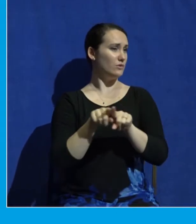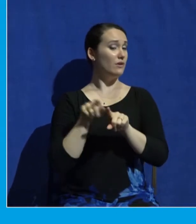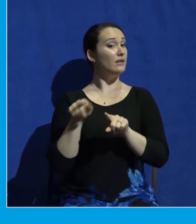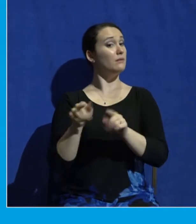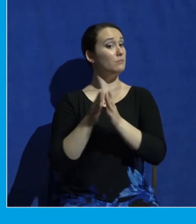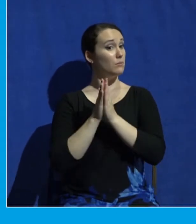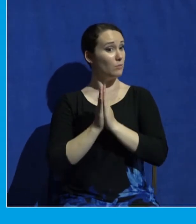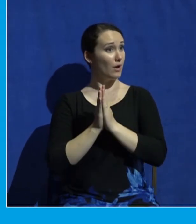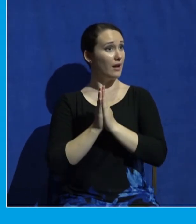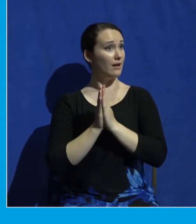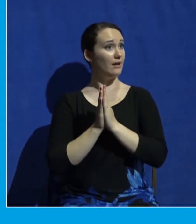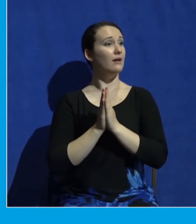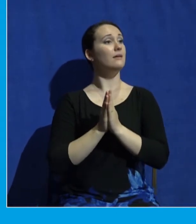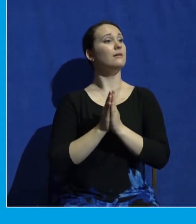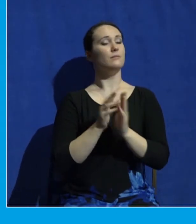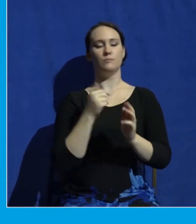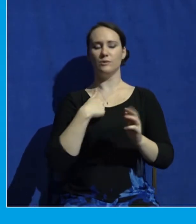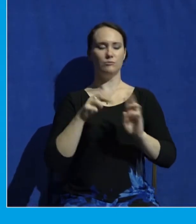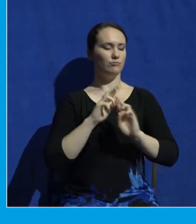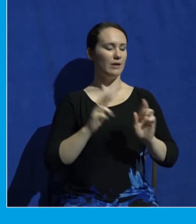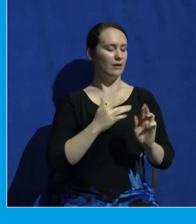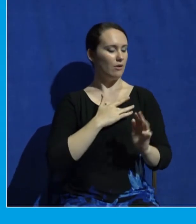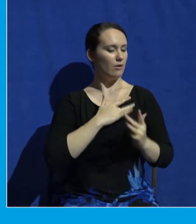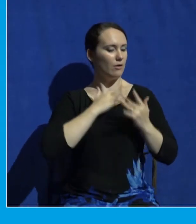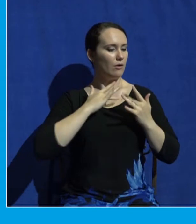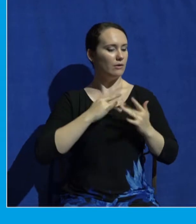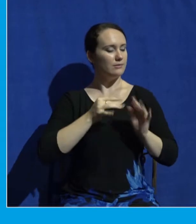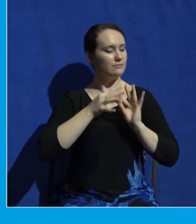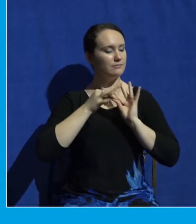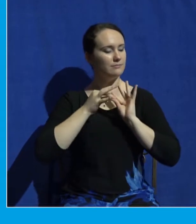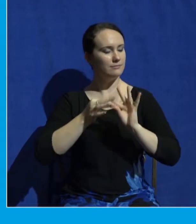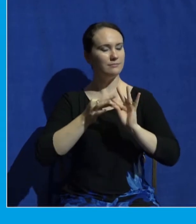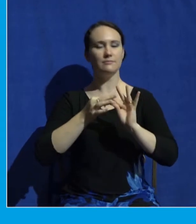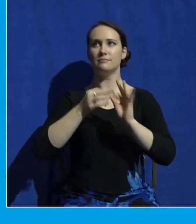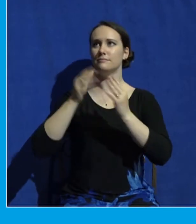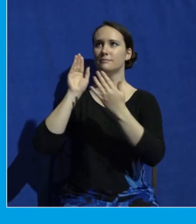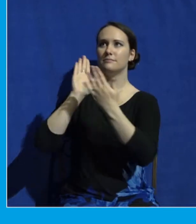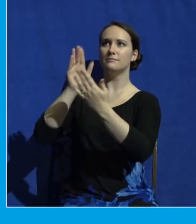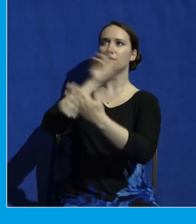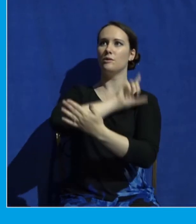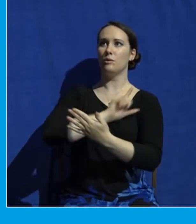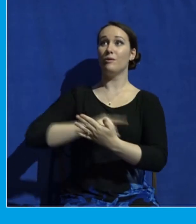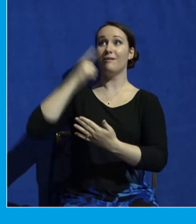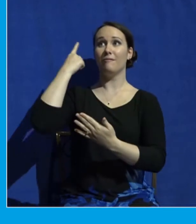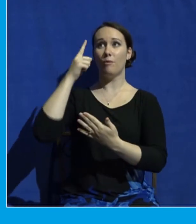join our hearts together before the Lord on behalf of these brothers. So let's pray.